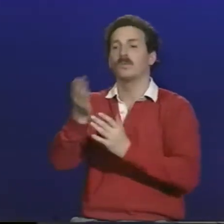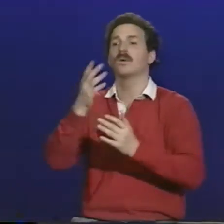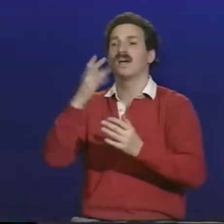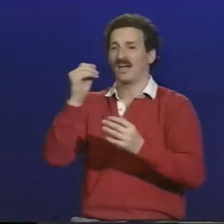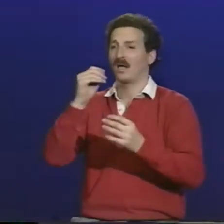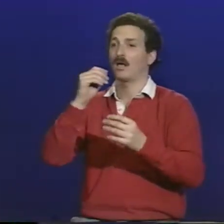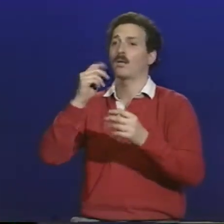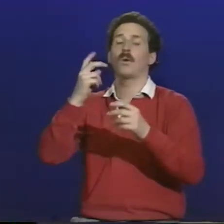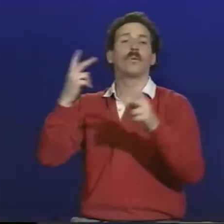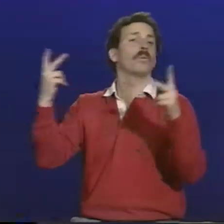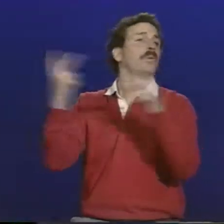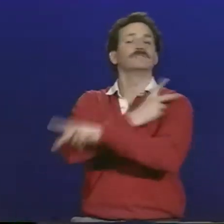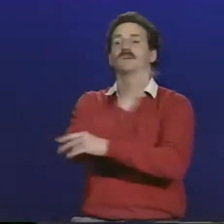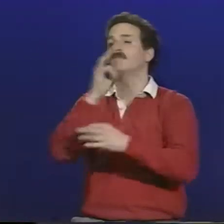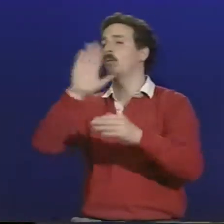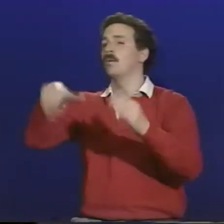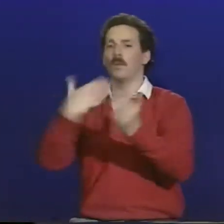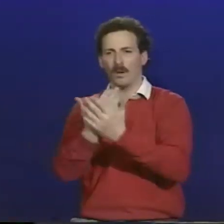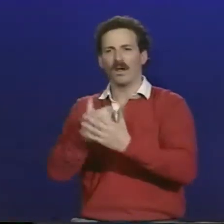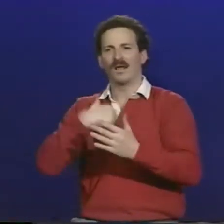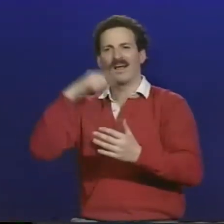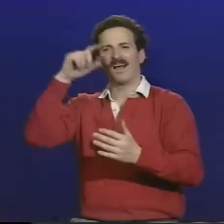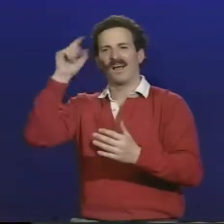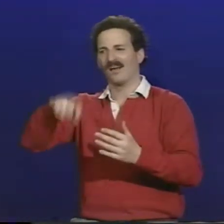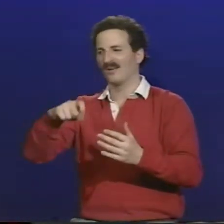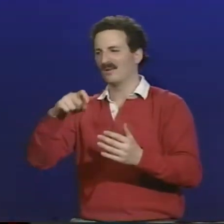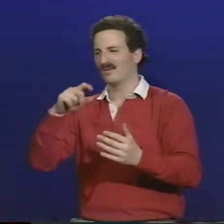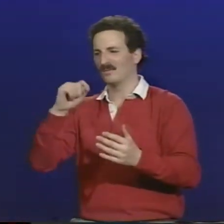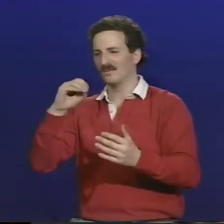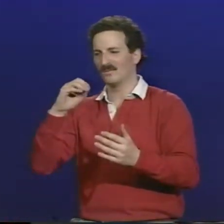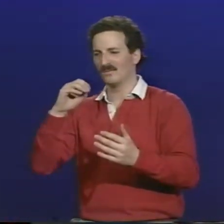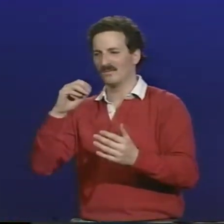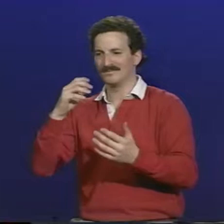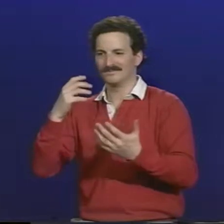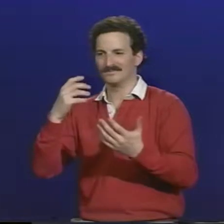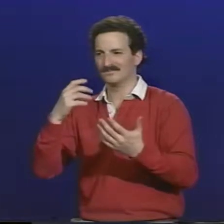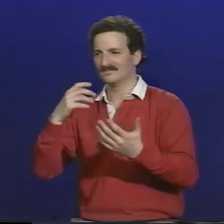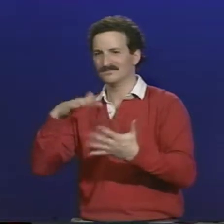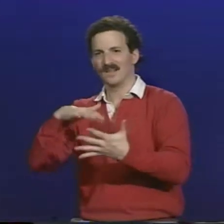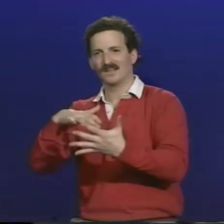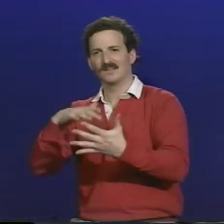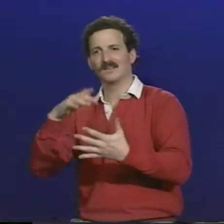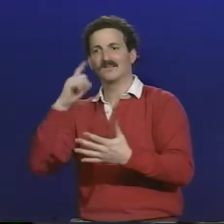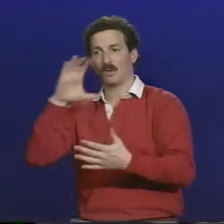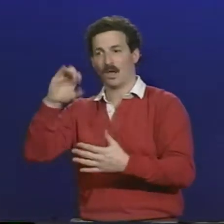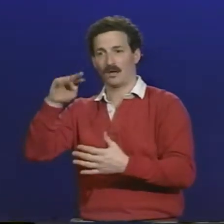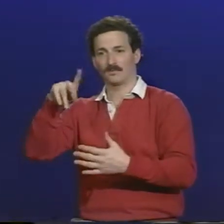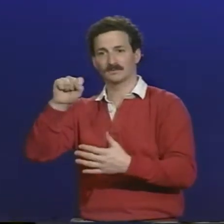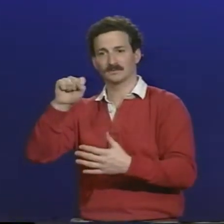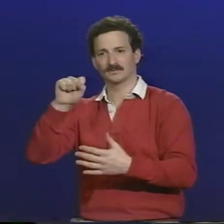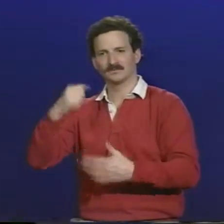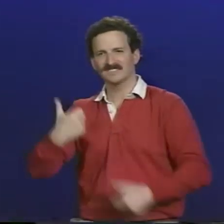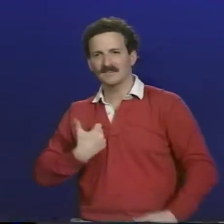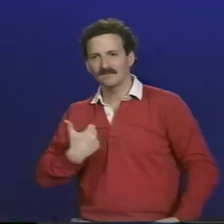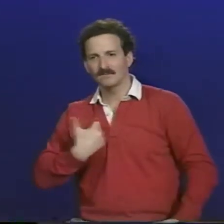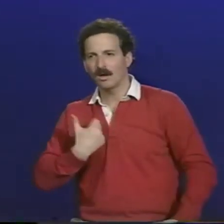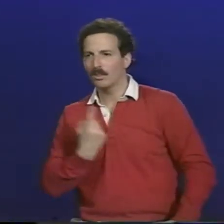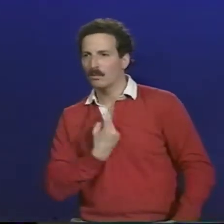follow. So they didn't really have the three hours to give either. So that was very difficult and very much a hassle. Probably the worst part though for me of the whole